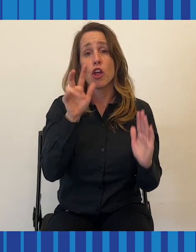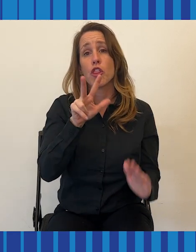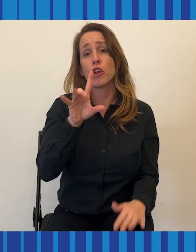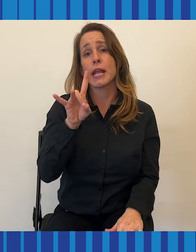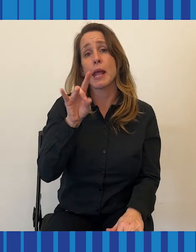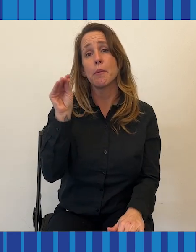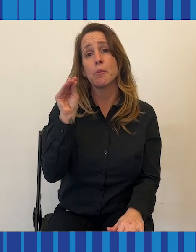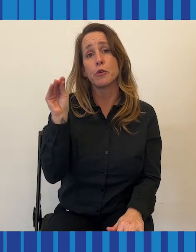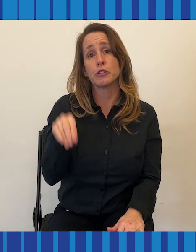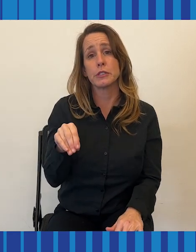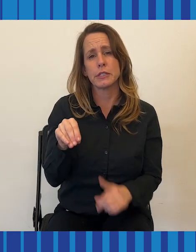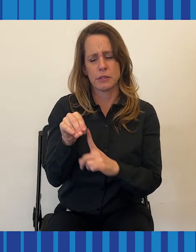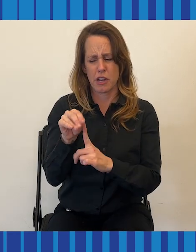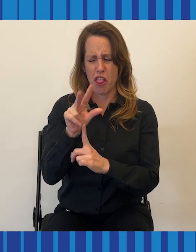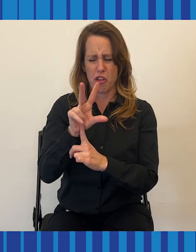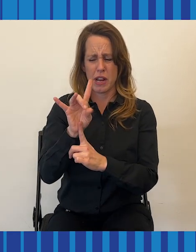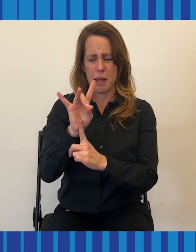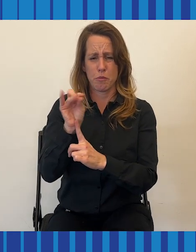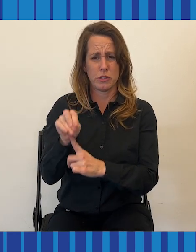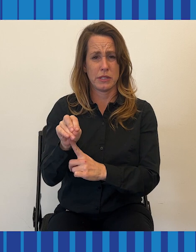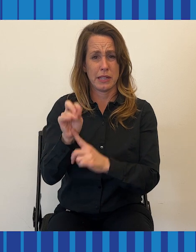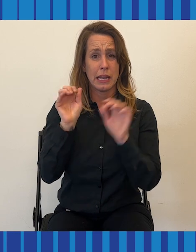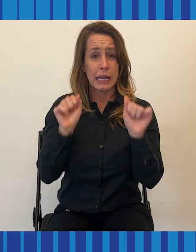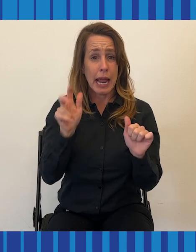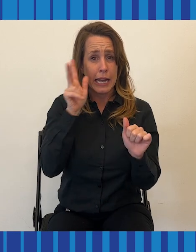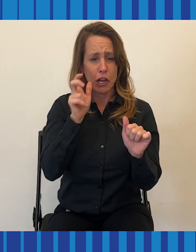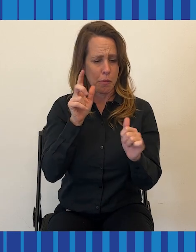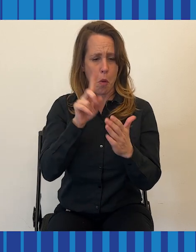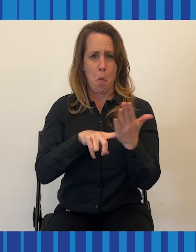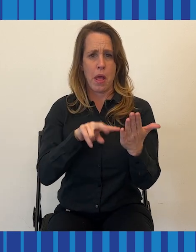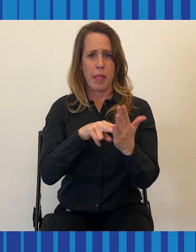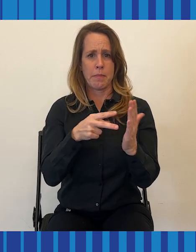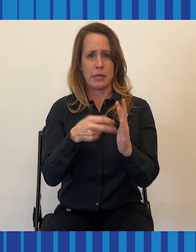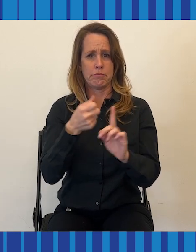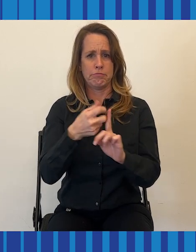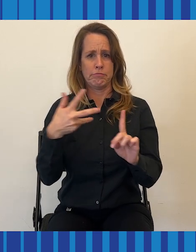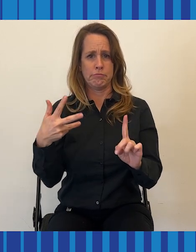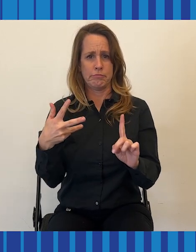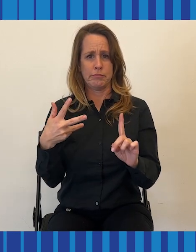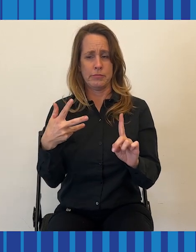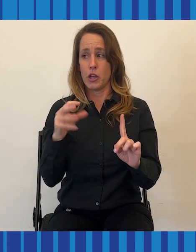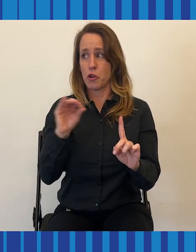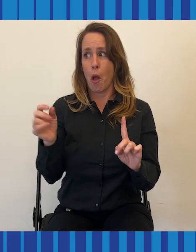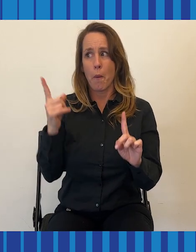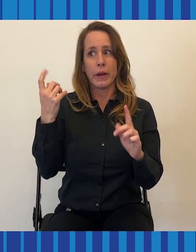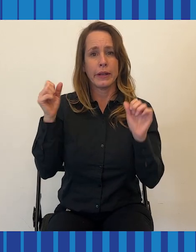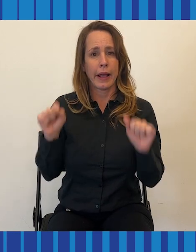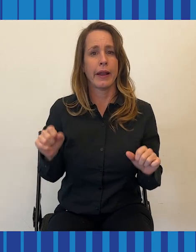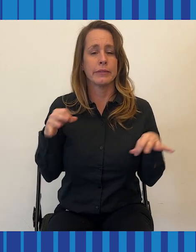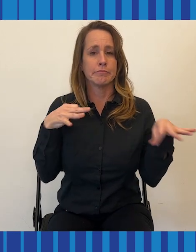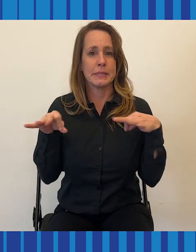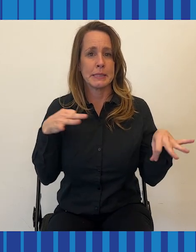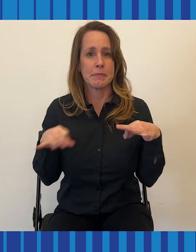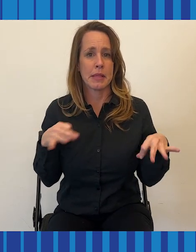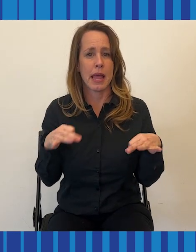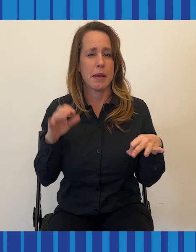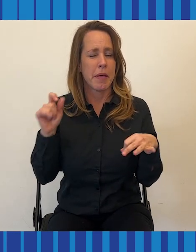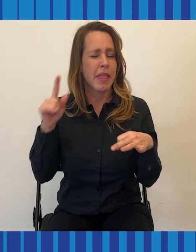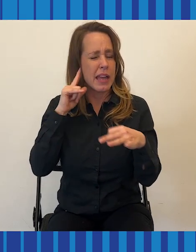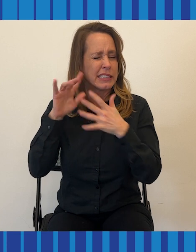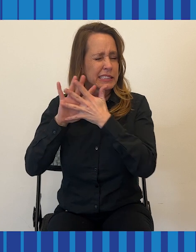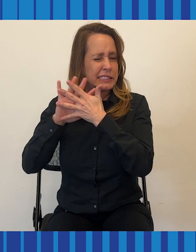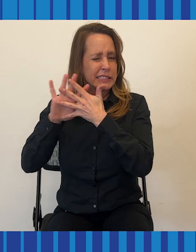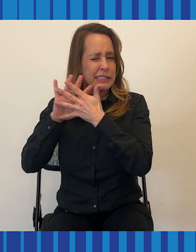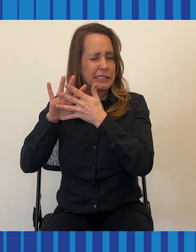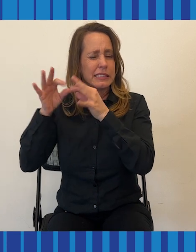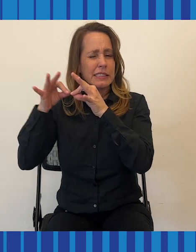have, I hear 38% in one ear. What am I hearing? What is that 38% that I'm catching? And nobody